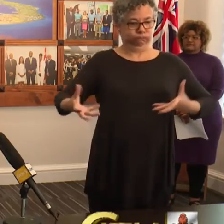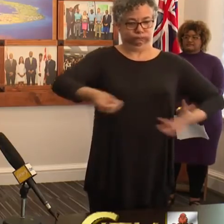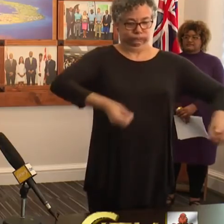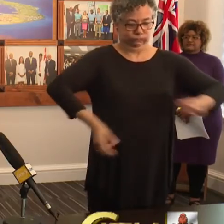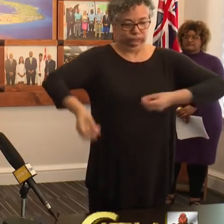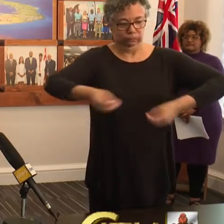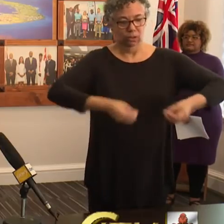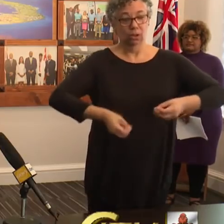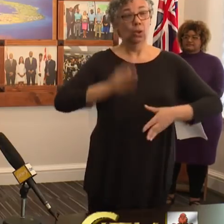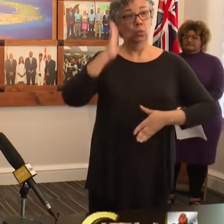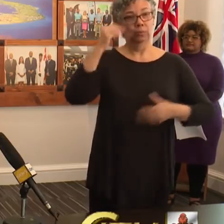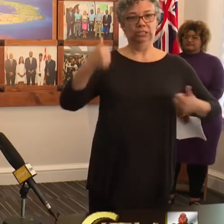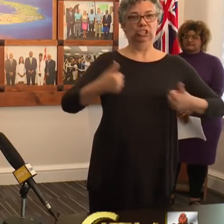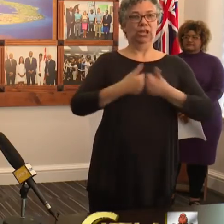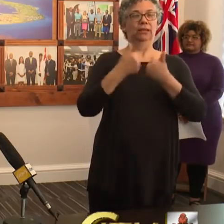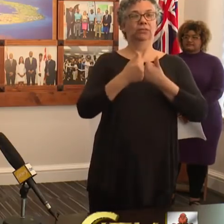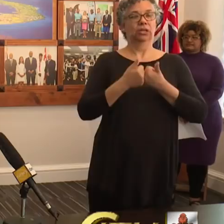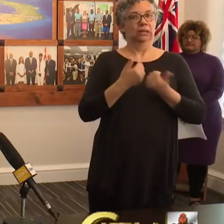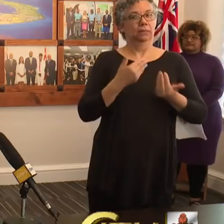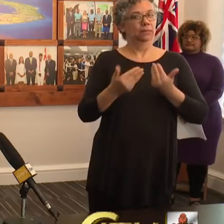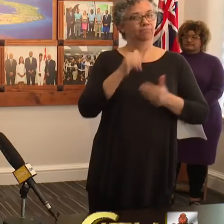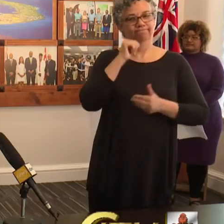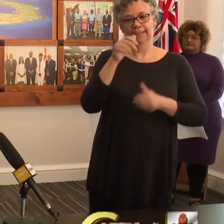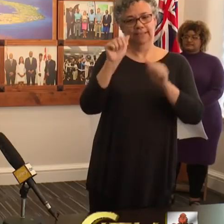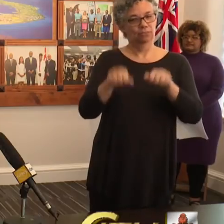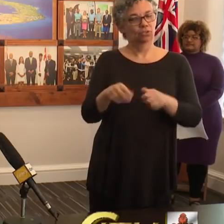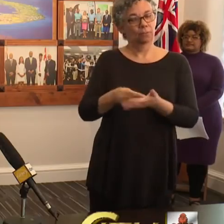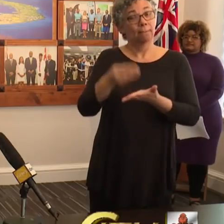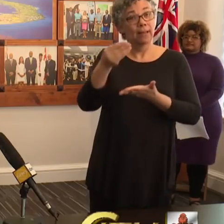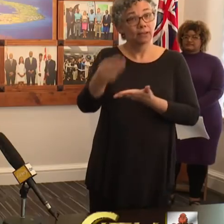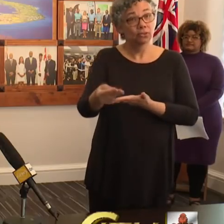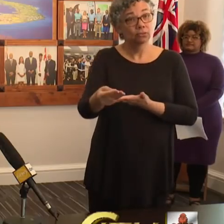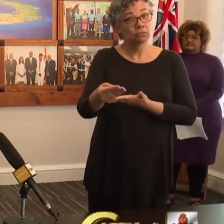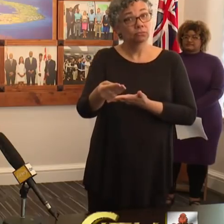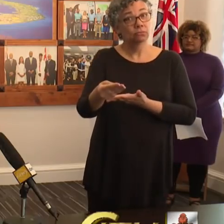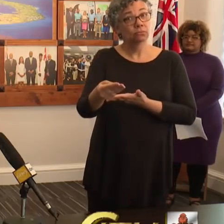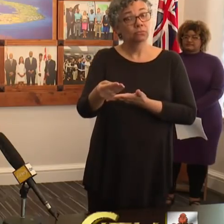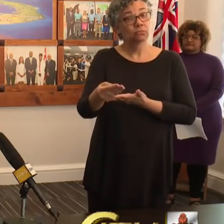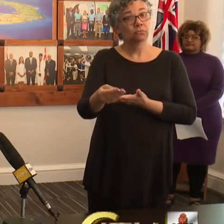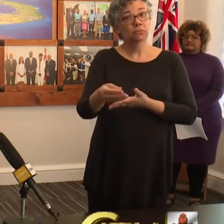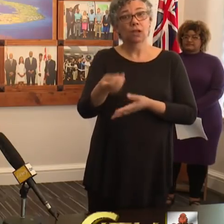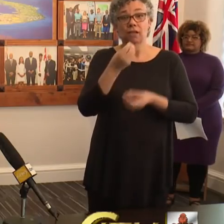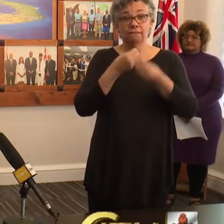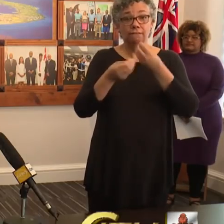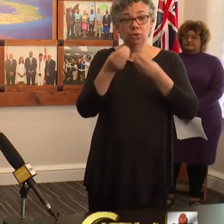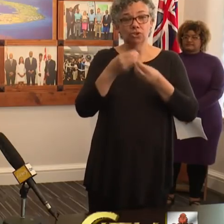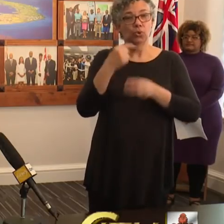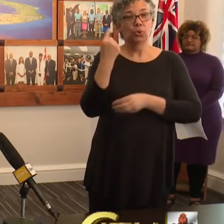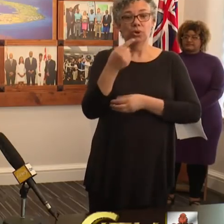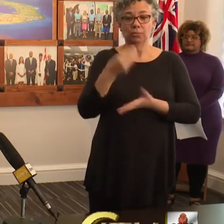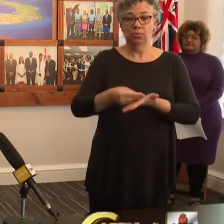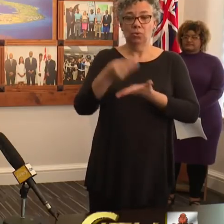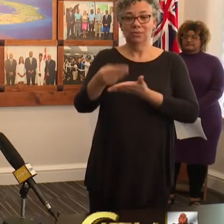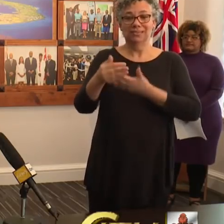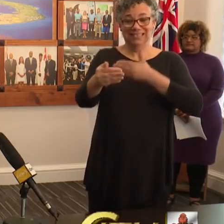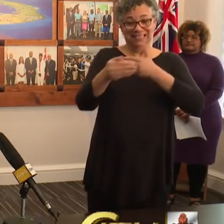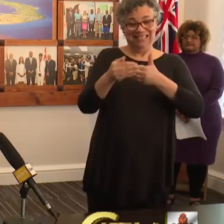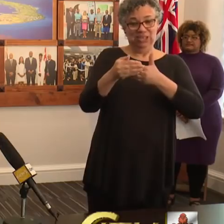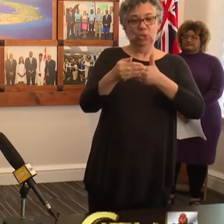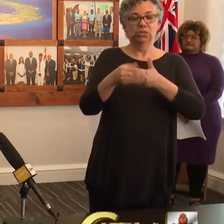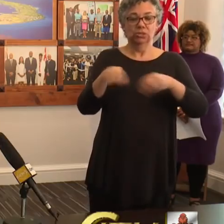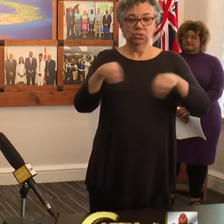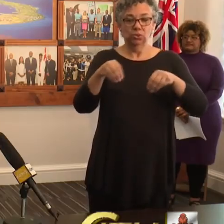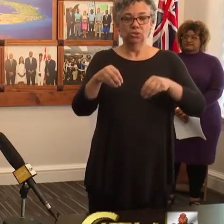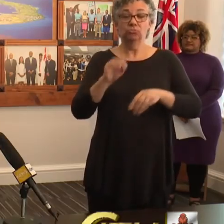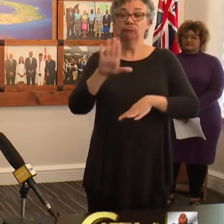challenged and potentially will not be able to purchase. Groceries should only be purchased at the nearest available store to the